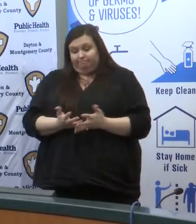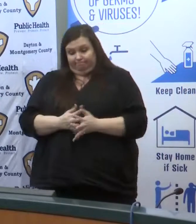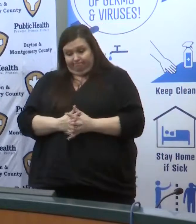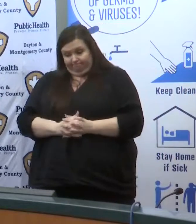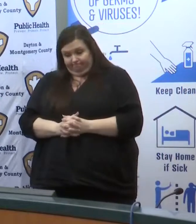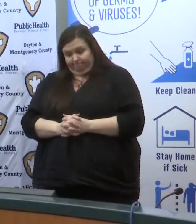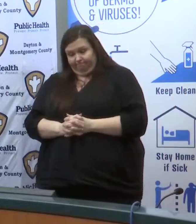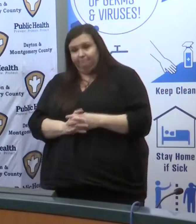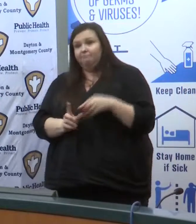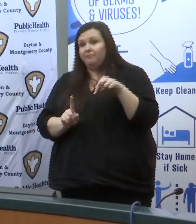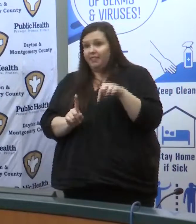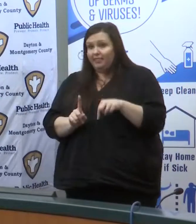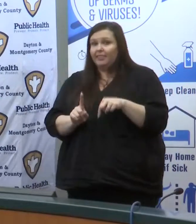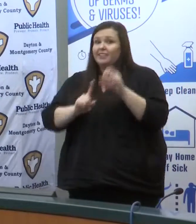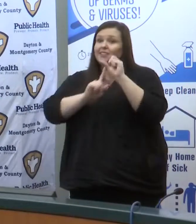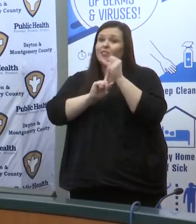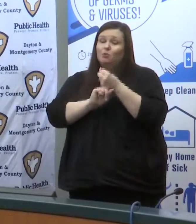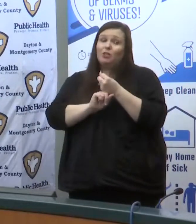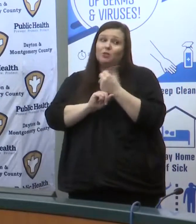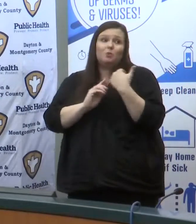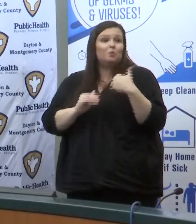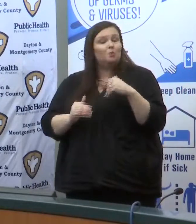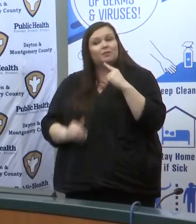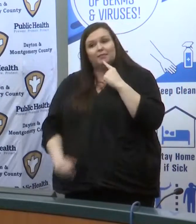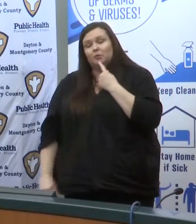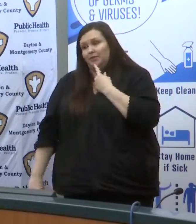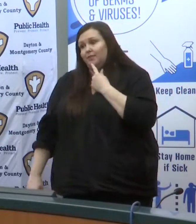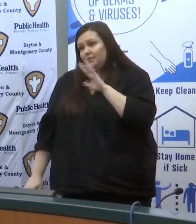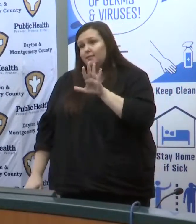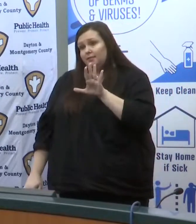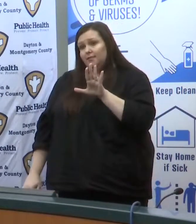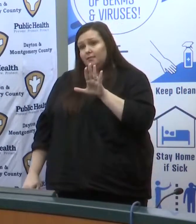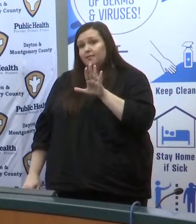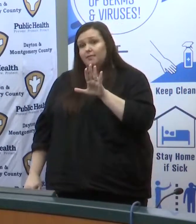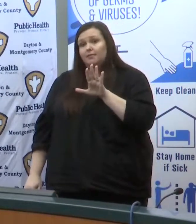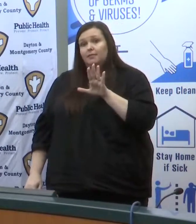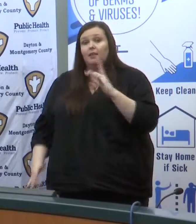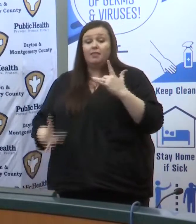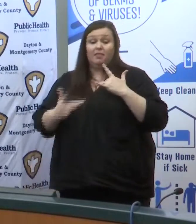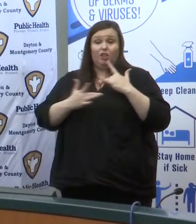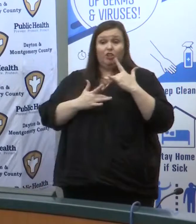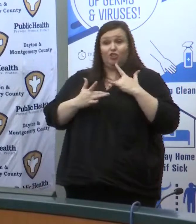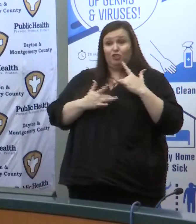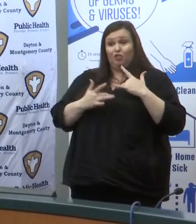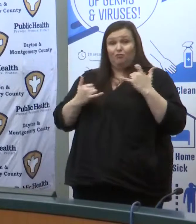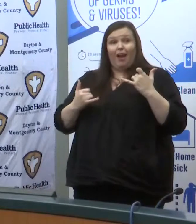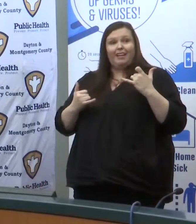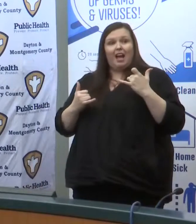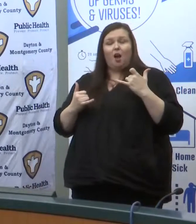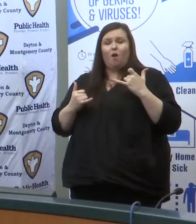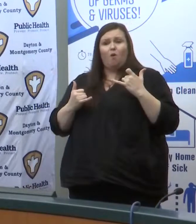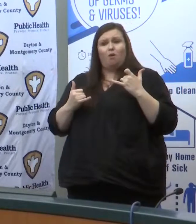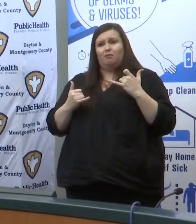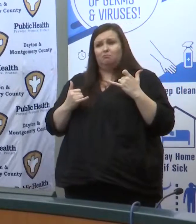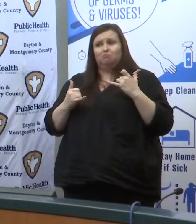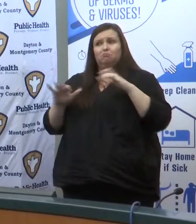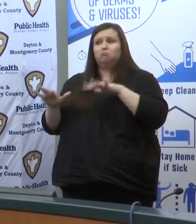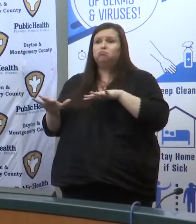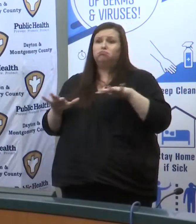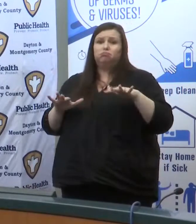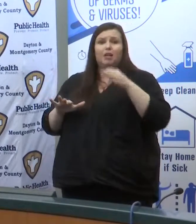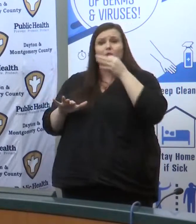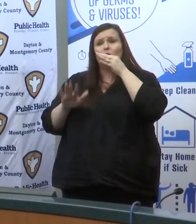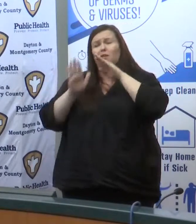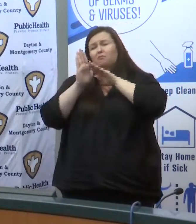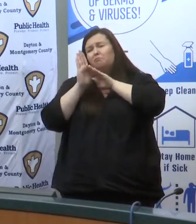the situation is is crucial and the concern is is that we are facing the calm before the storm. As a practicing